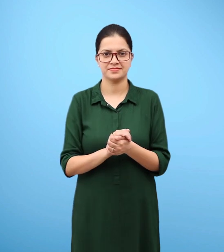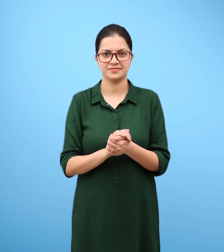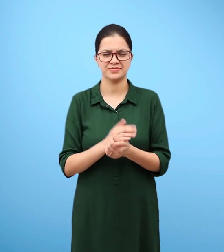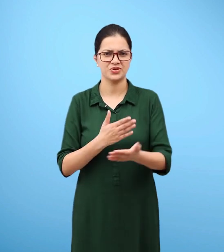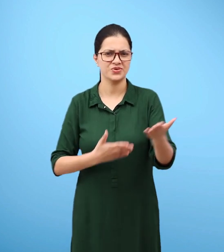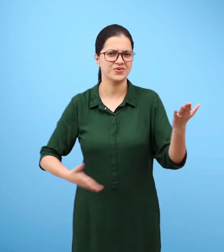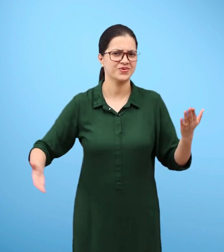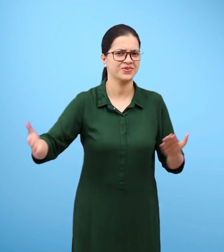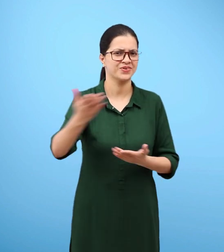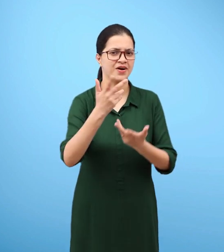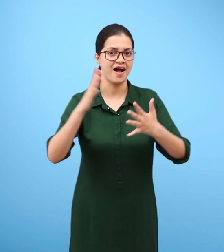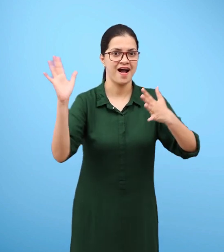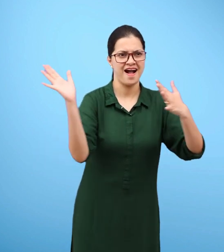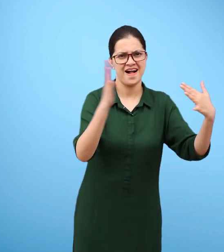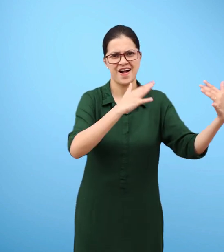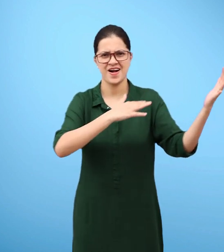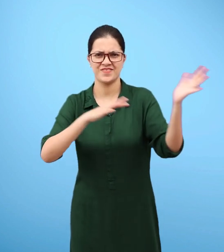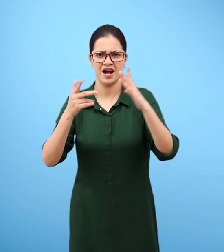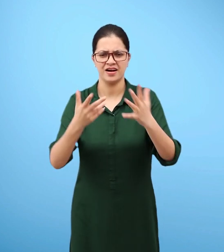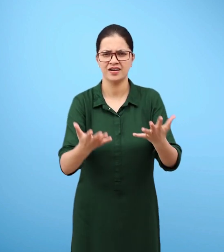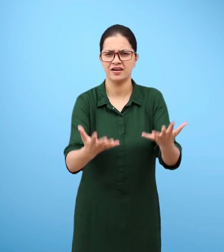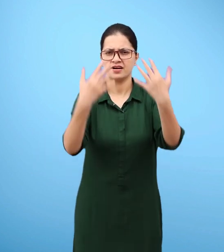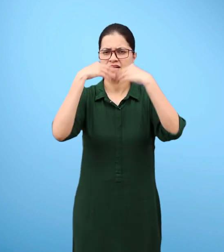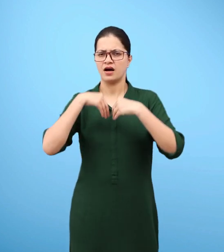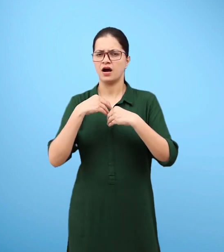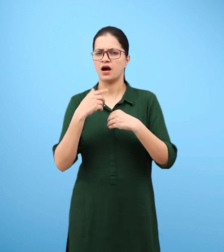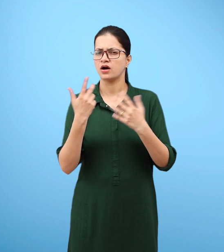We inhale air when we breathe through our nostrils.